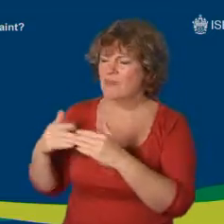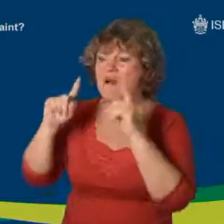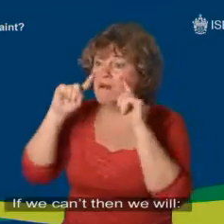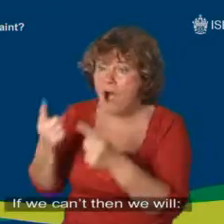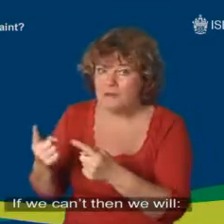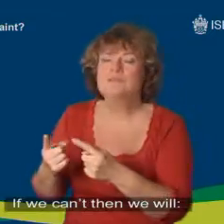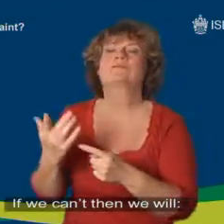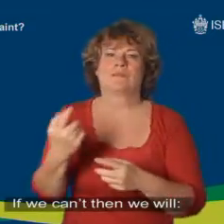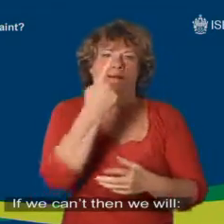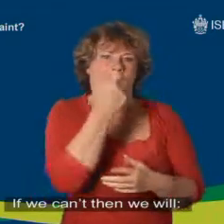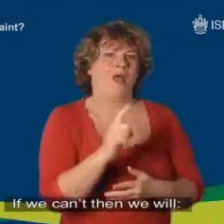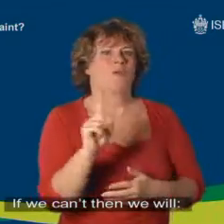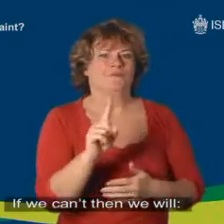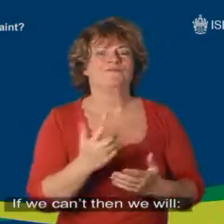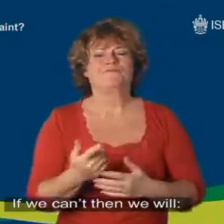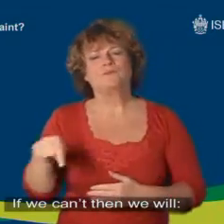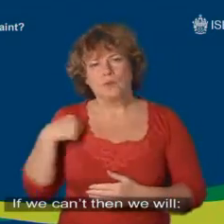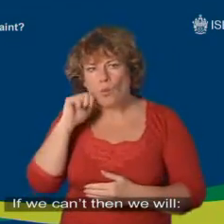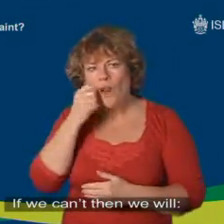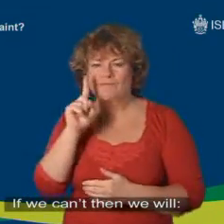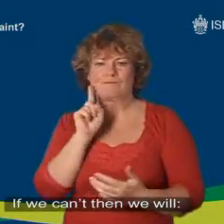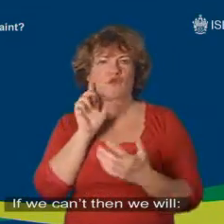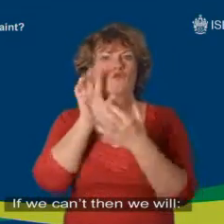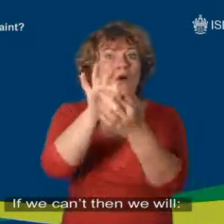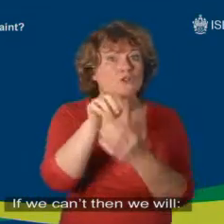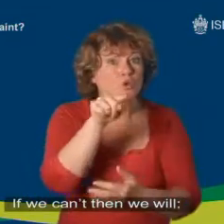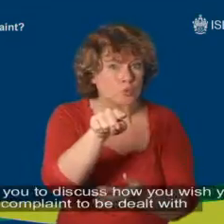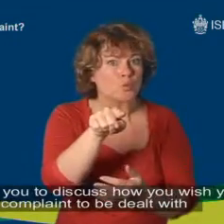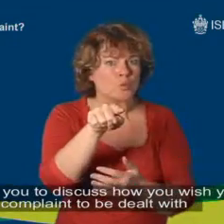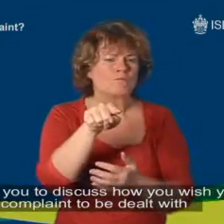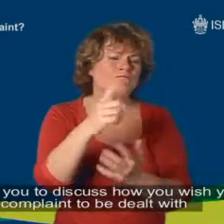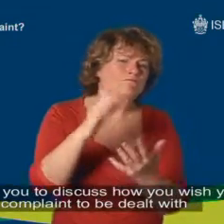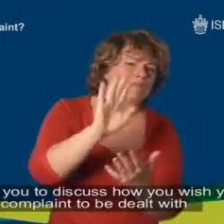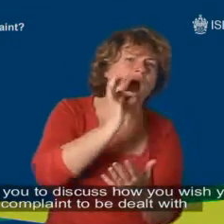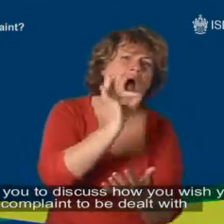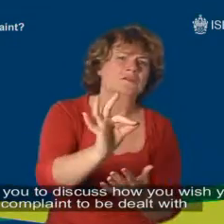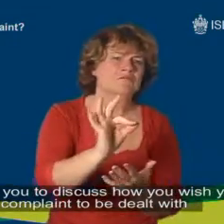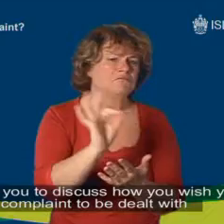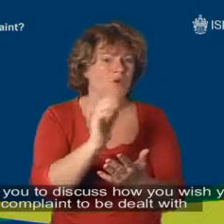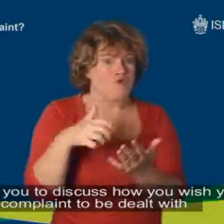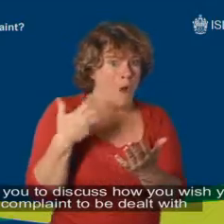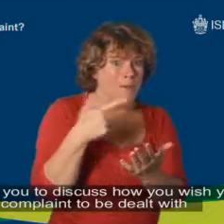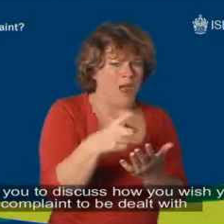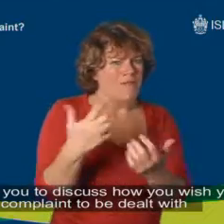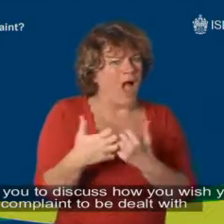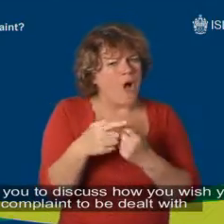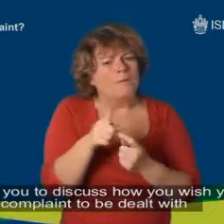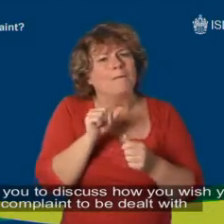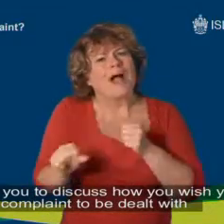If we can't, then we will contact you to discuss how you wish your